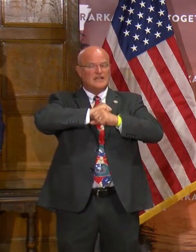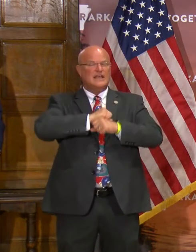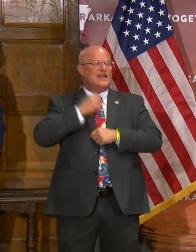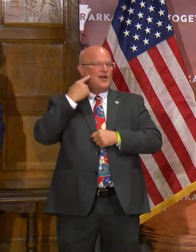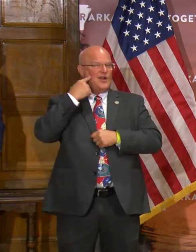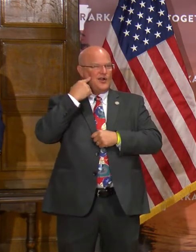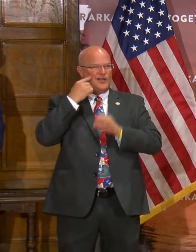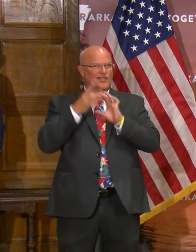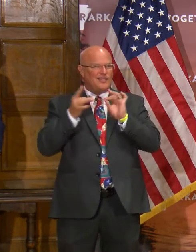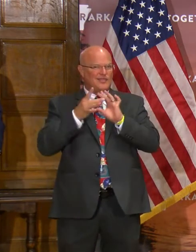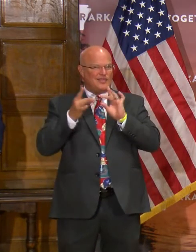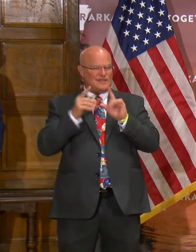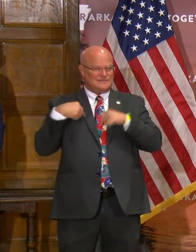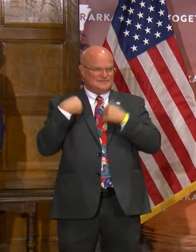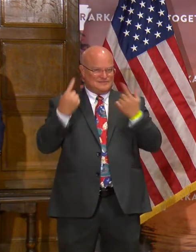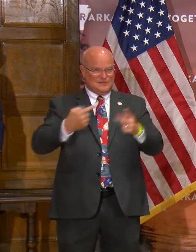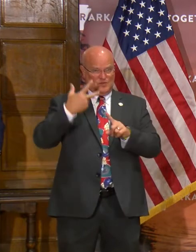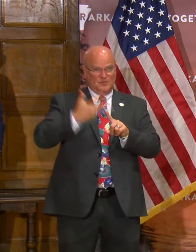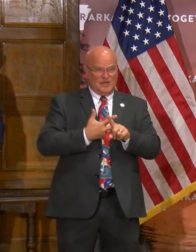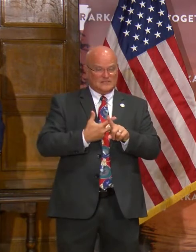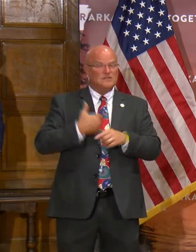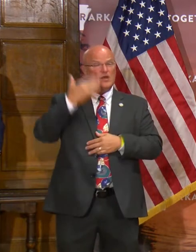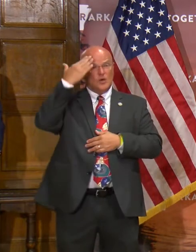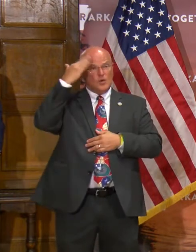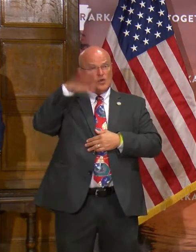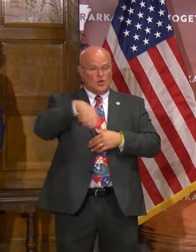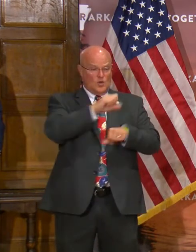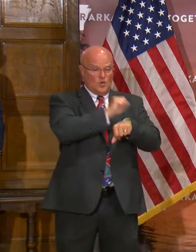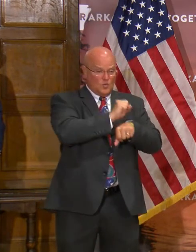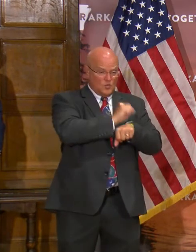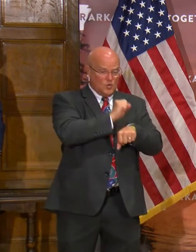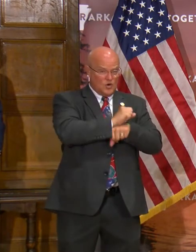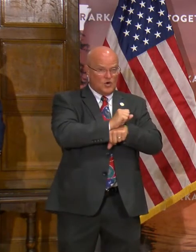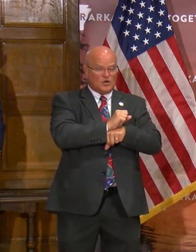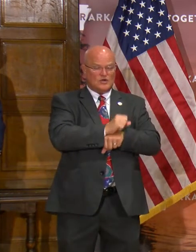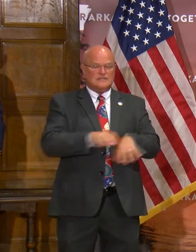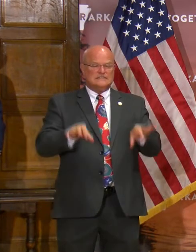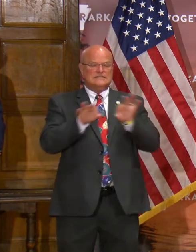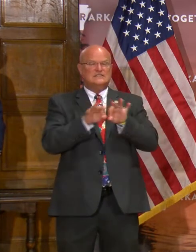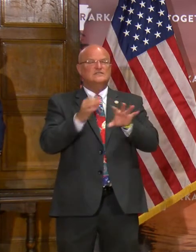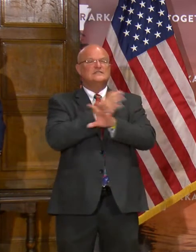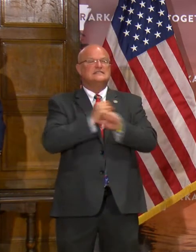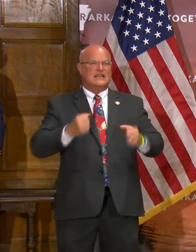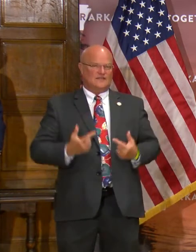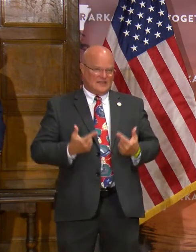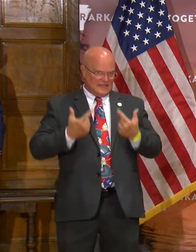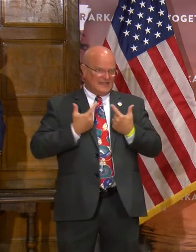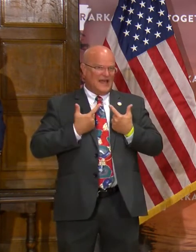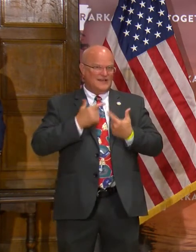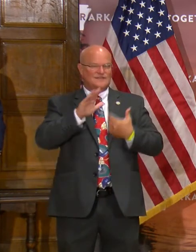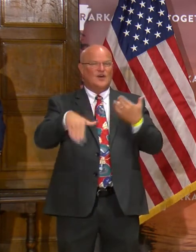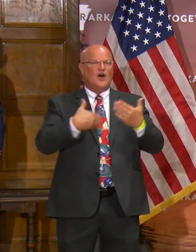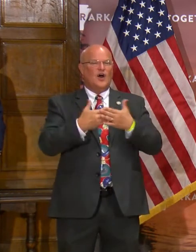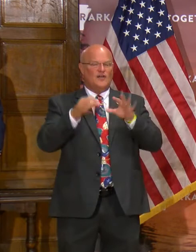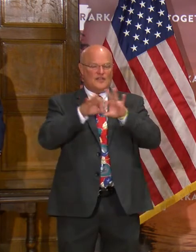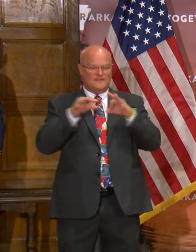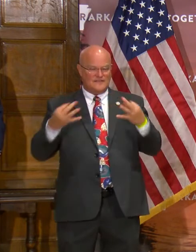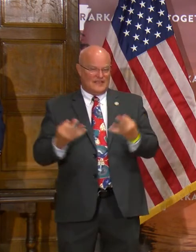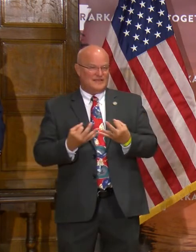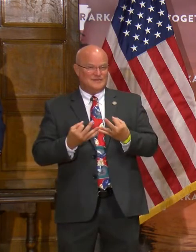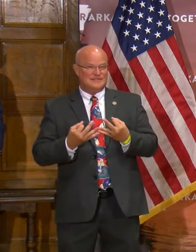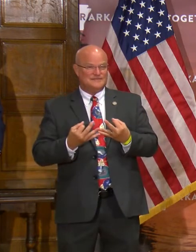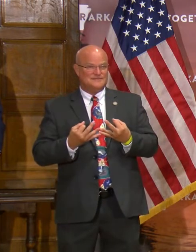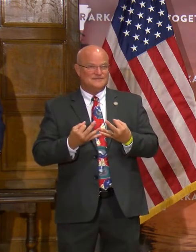much of these past few months. We know work and we know are essential to saving the lives of all of our loved ones,